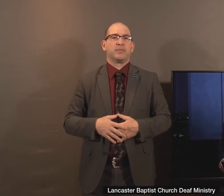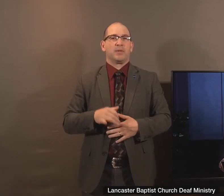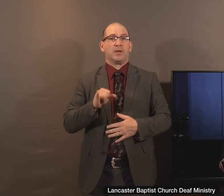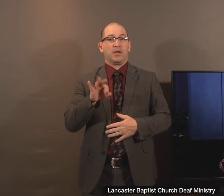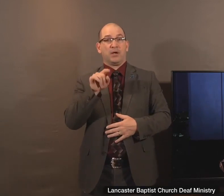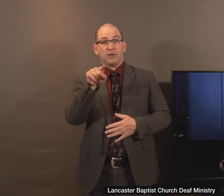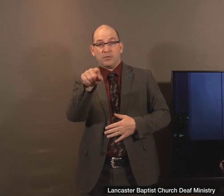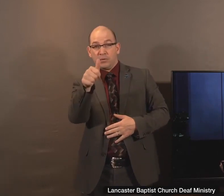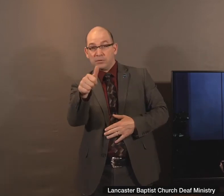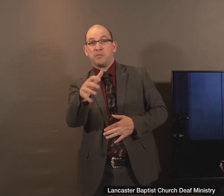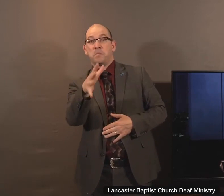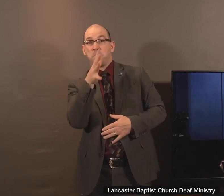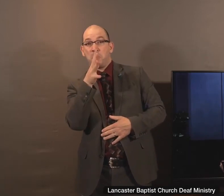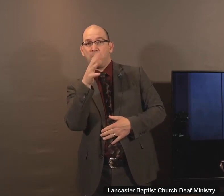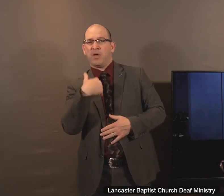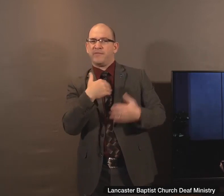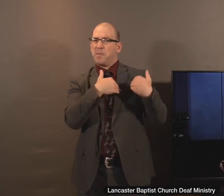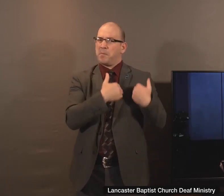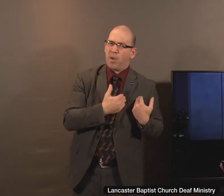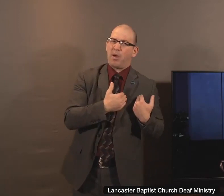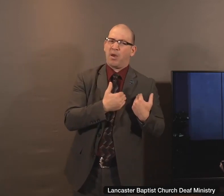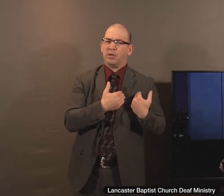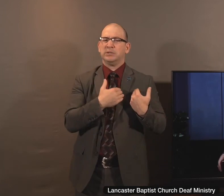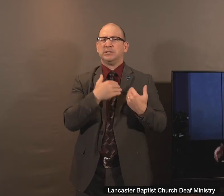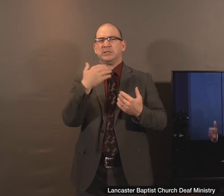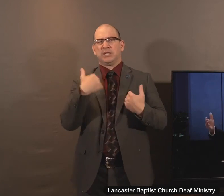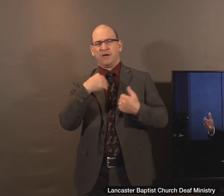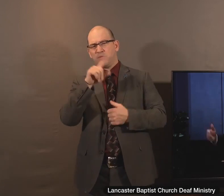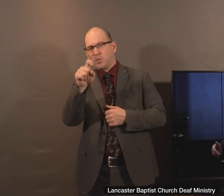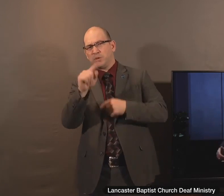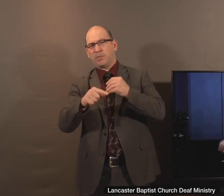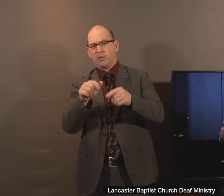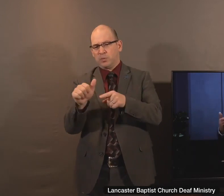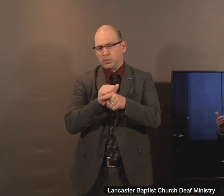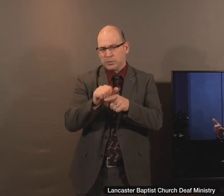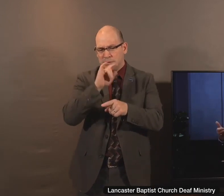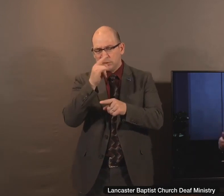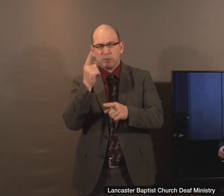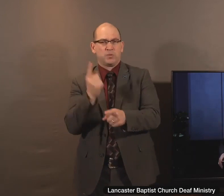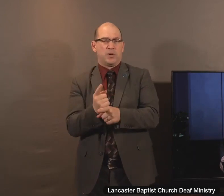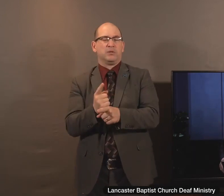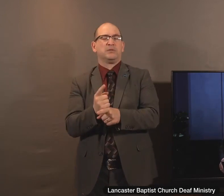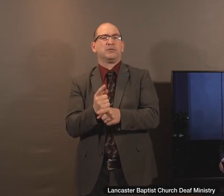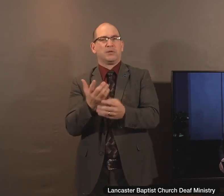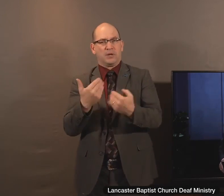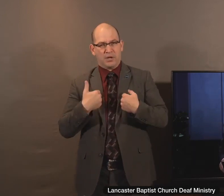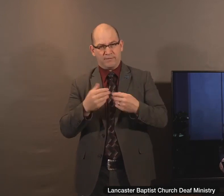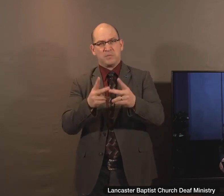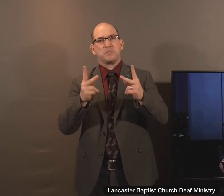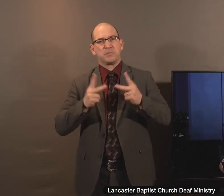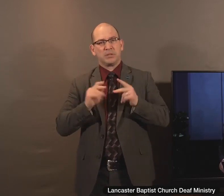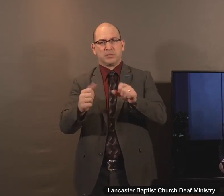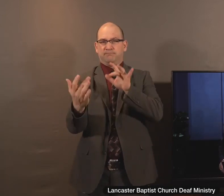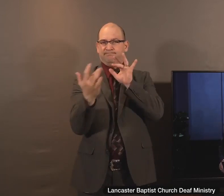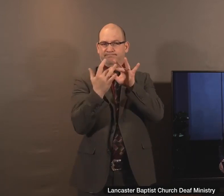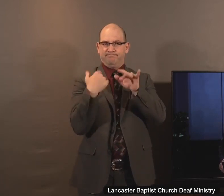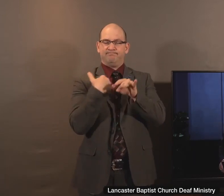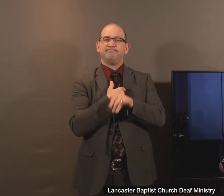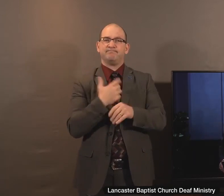you have a question about raising your family for the Lord or something that we can help you with, there's a place where you can contact us as well. Because we